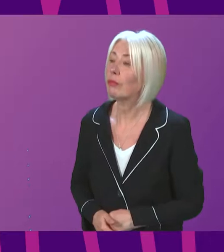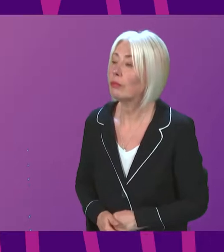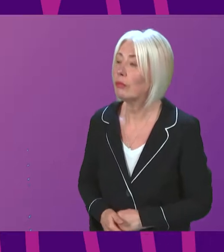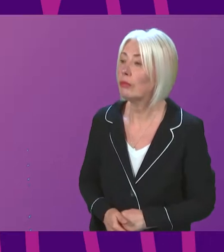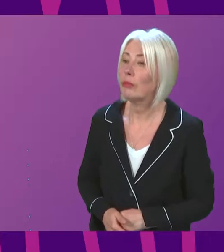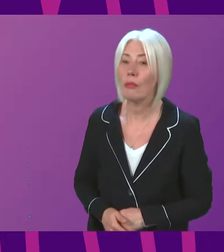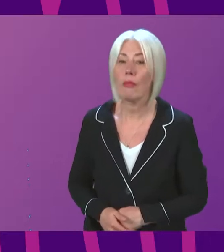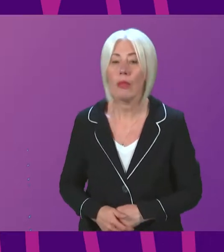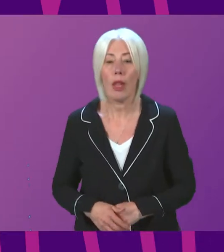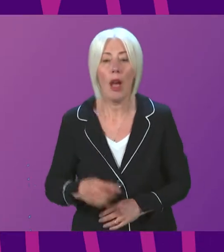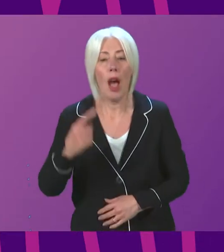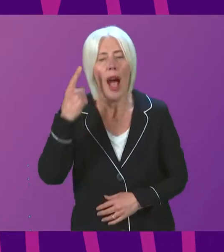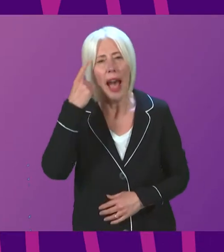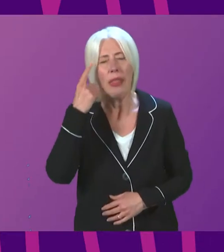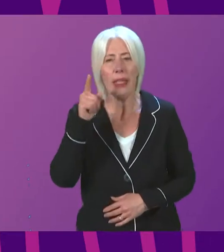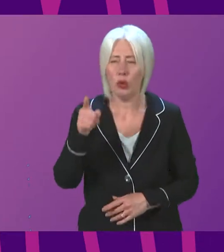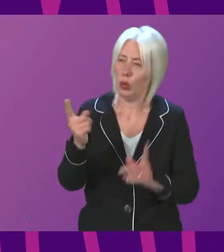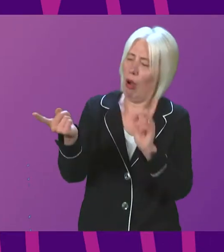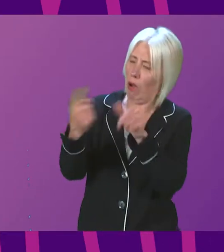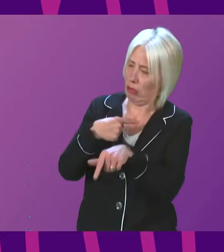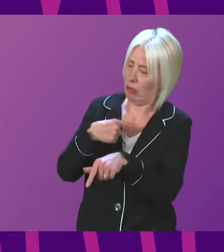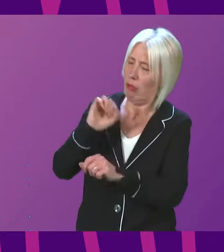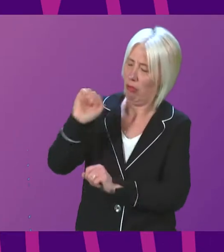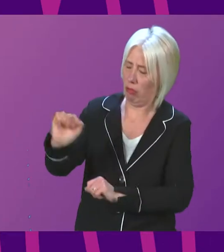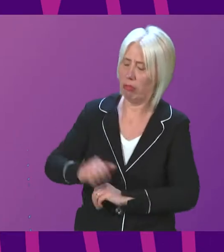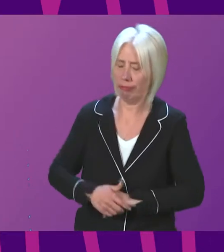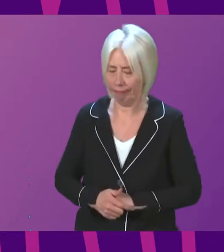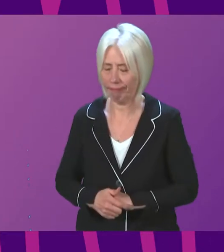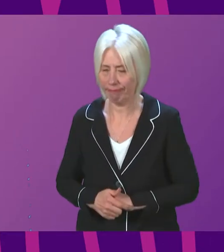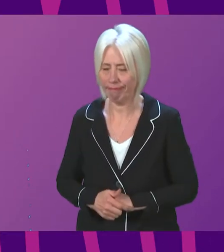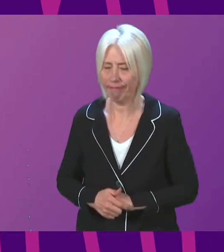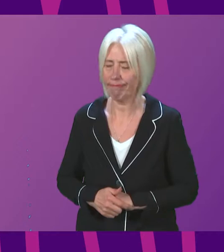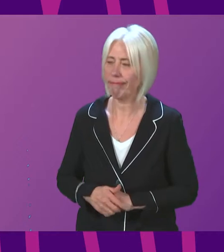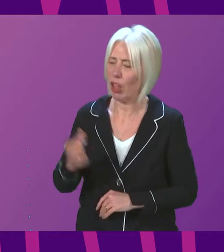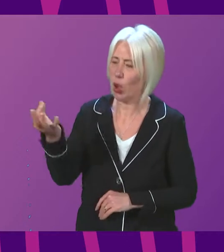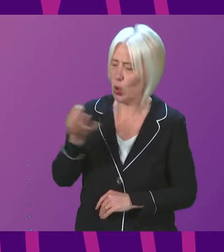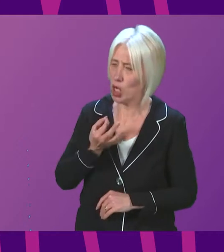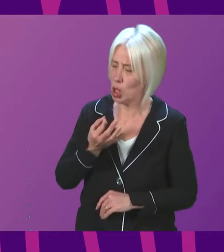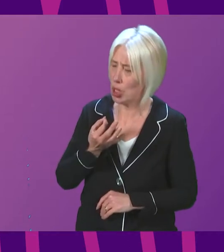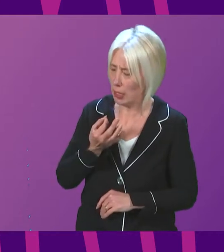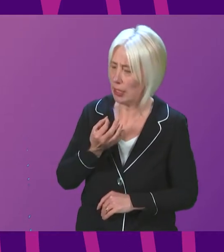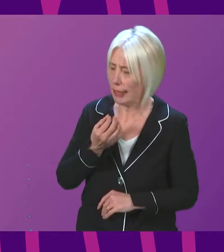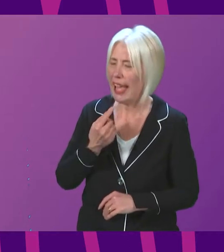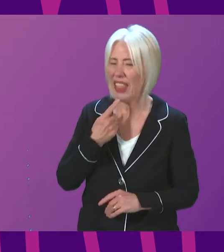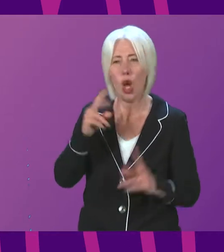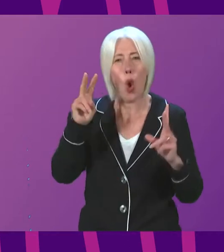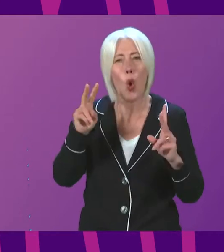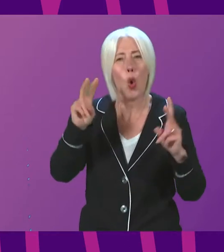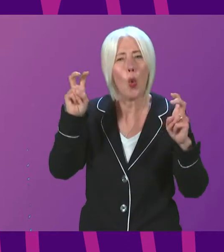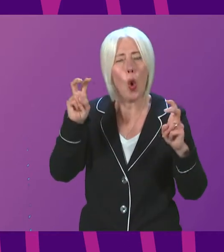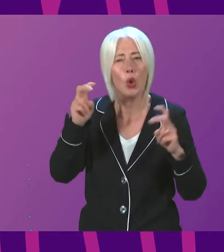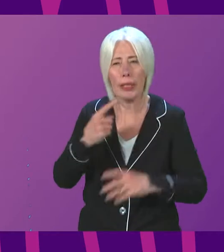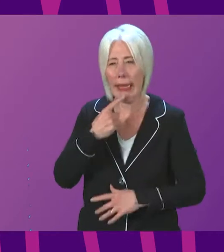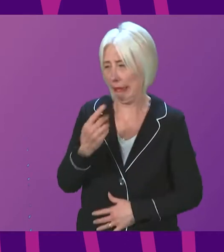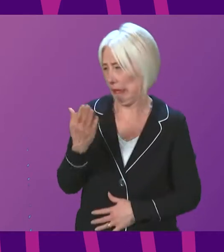point that Tess White puts to me is to refer to the quote that I read out from Lady